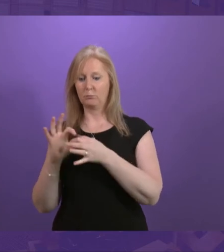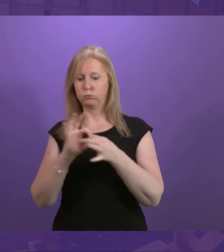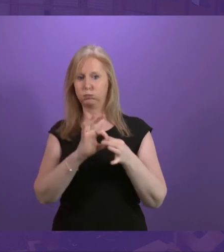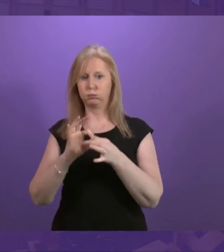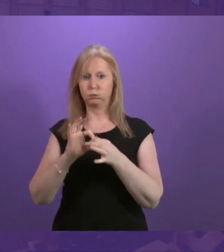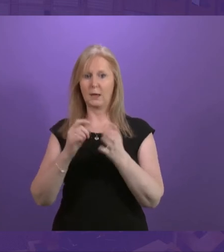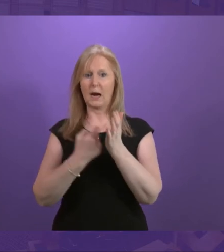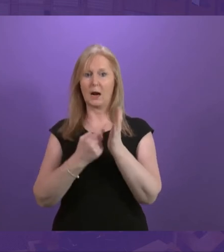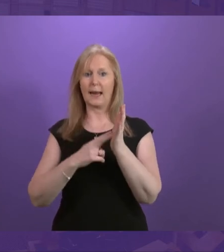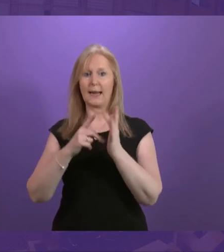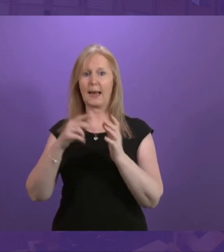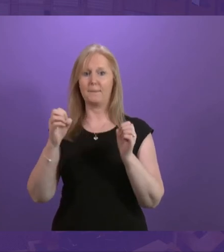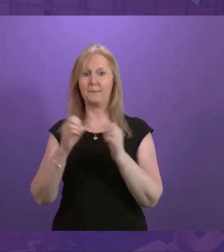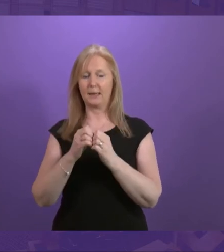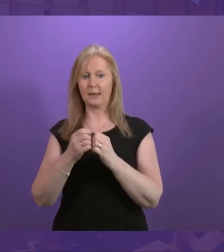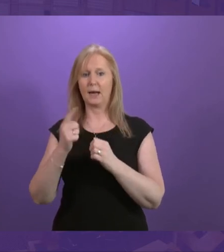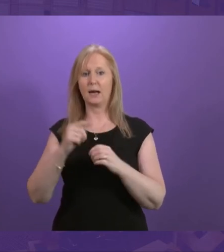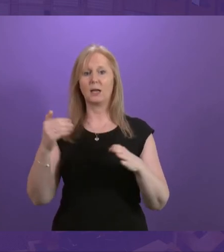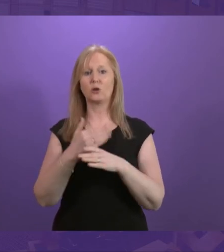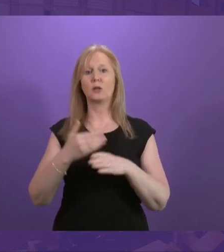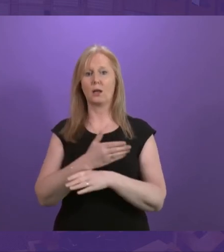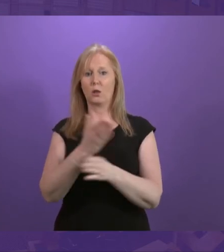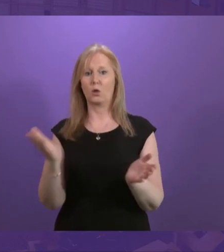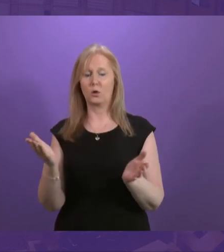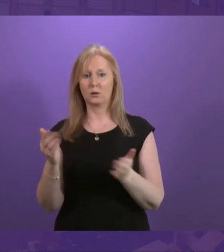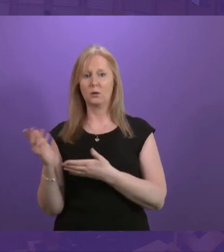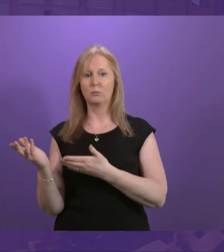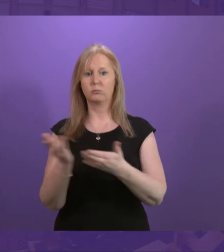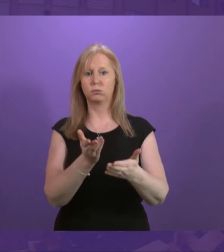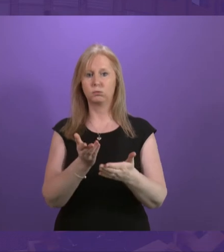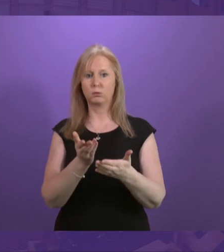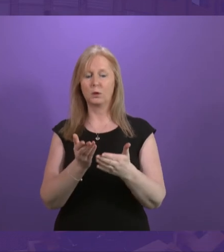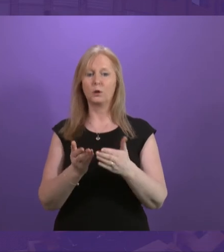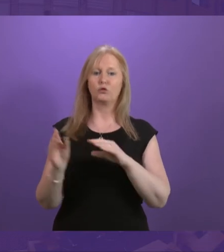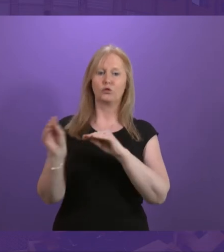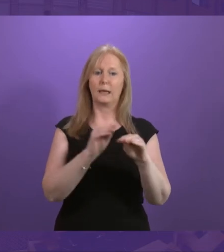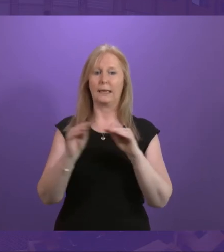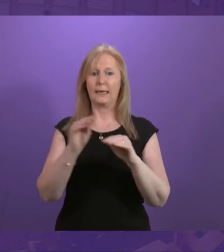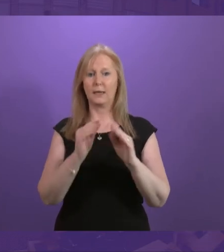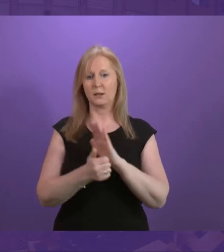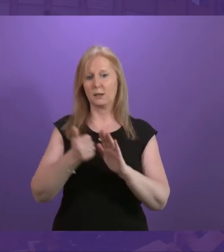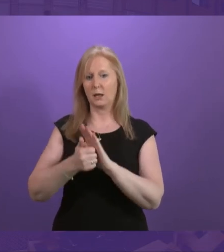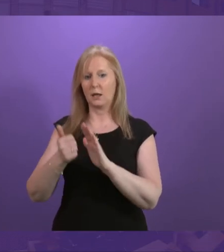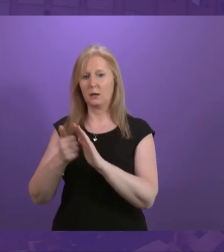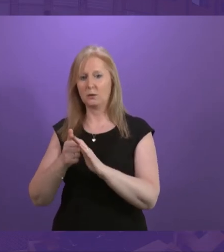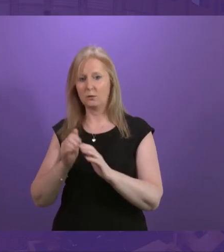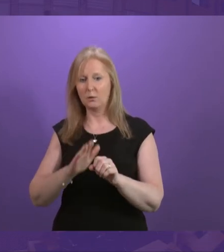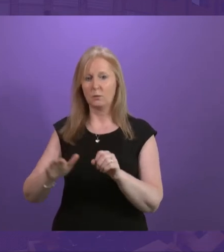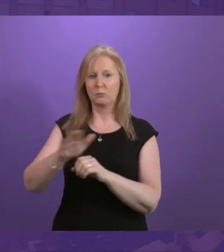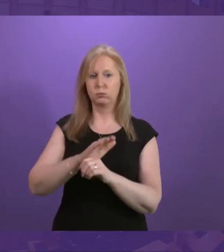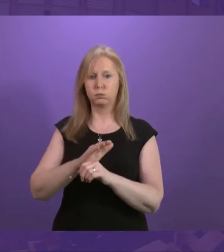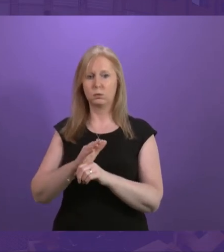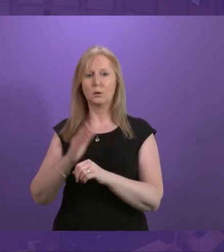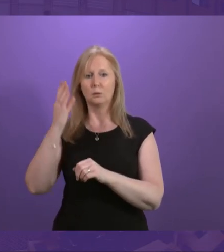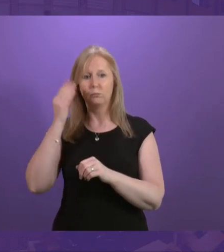RNIB and Action on Hearing Loss, providing core training and skills across key aspects of sensory loss